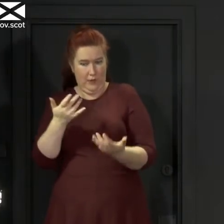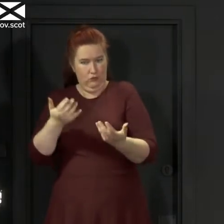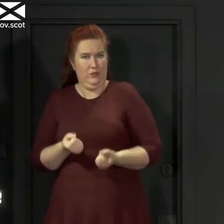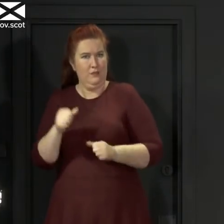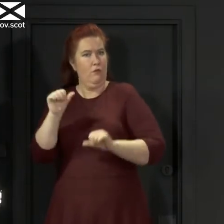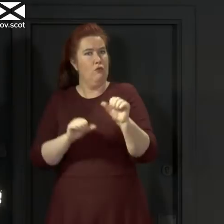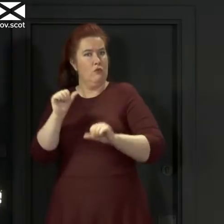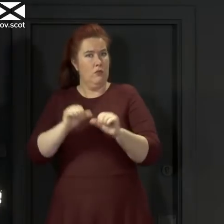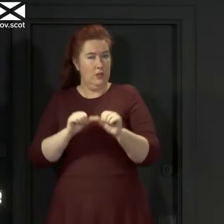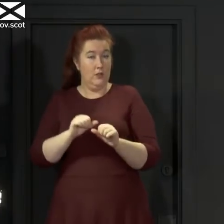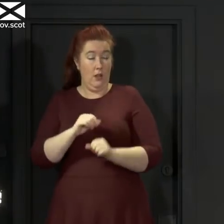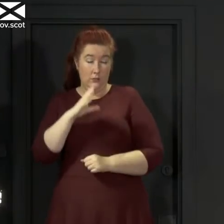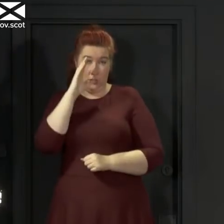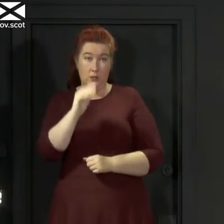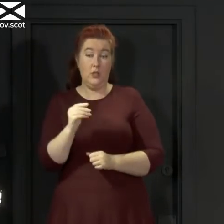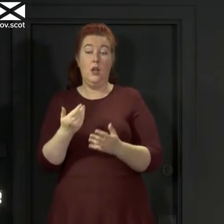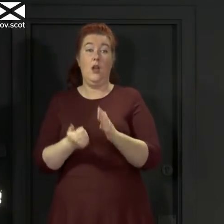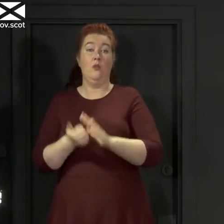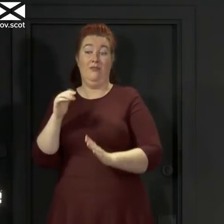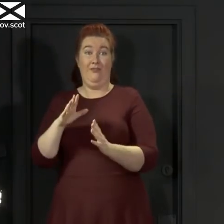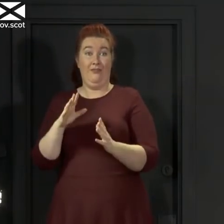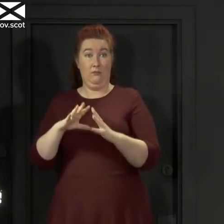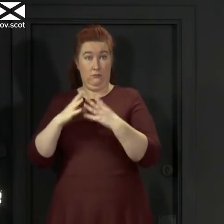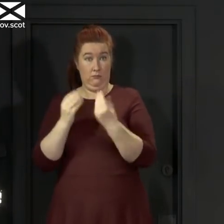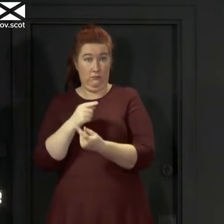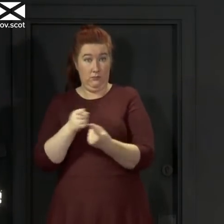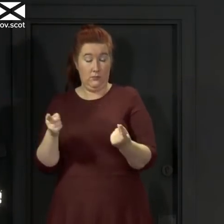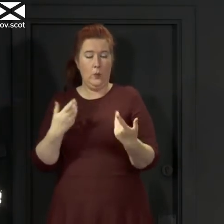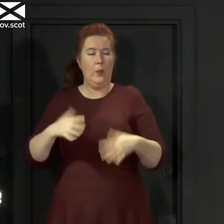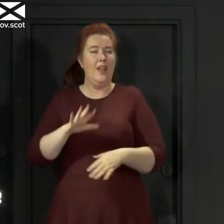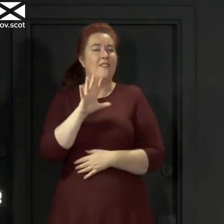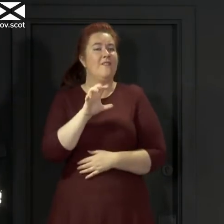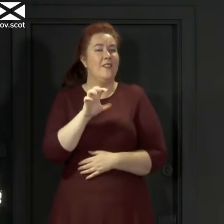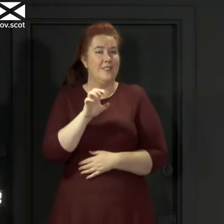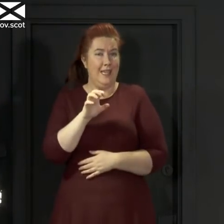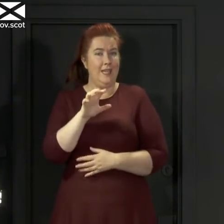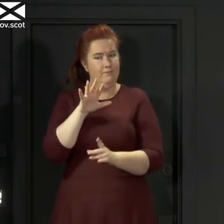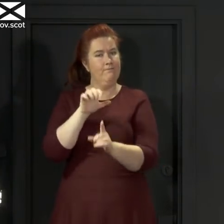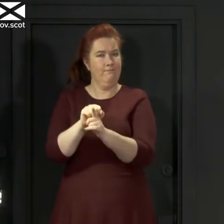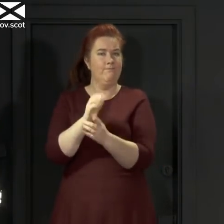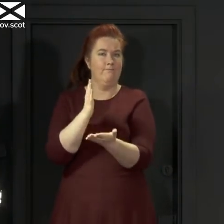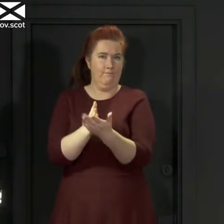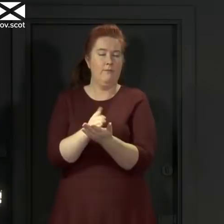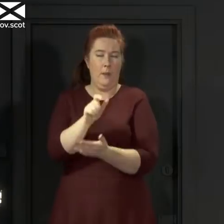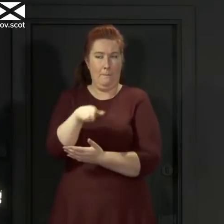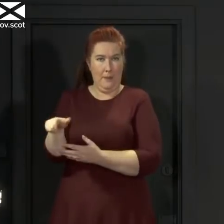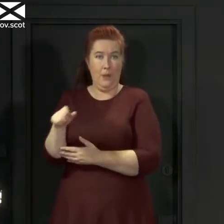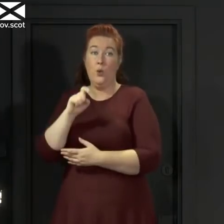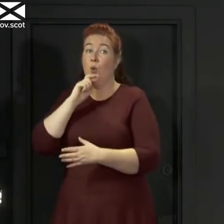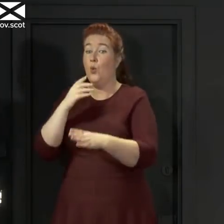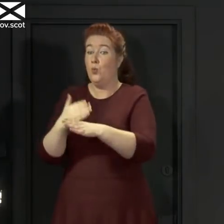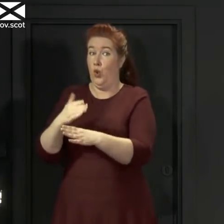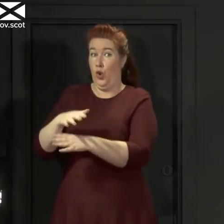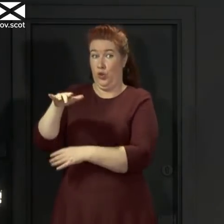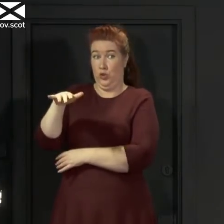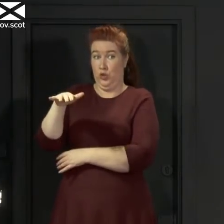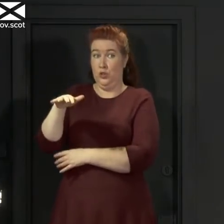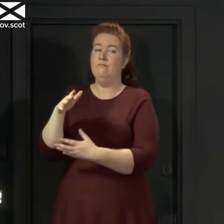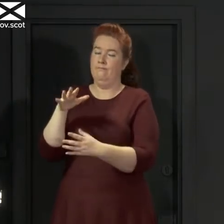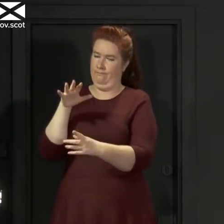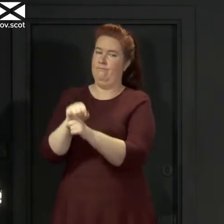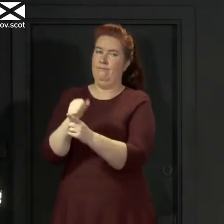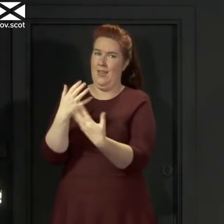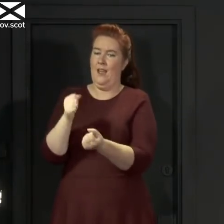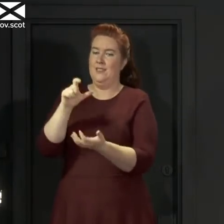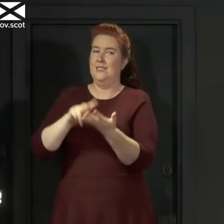confirm that as of now, 15 positive cases have been identified of people who work at the site, and a